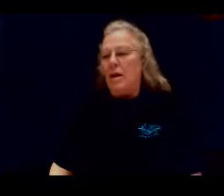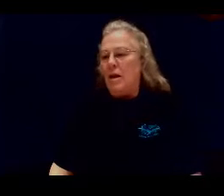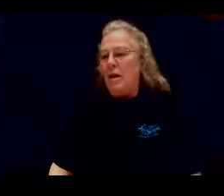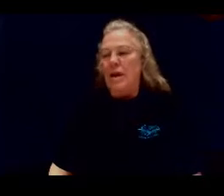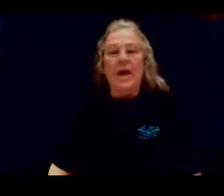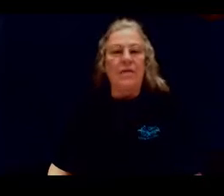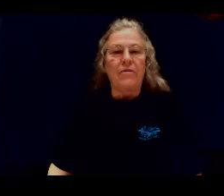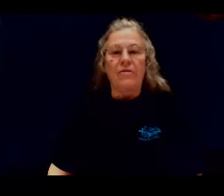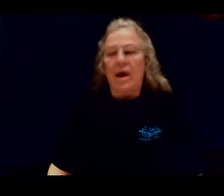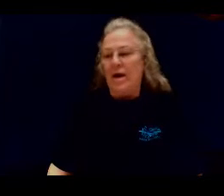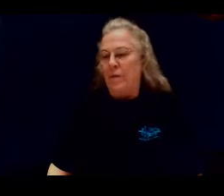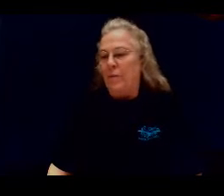Light the fire.